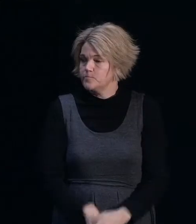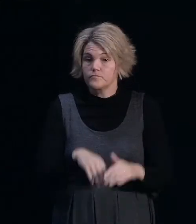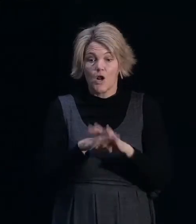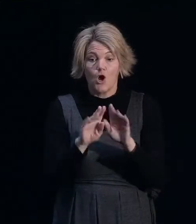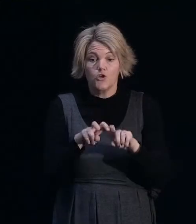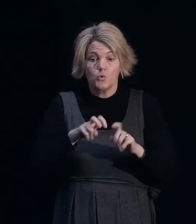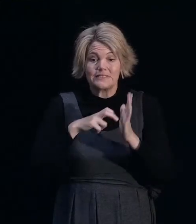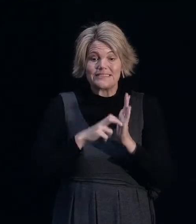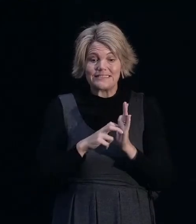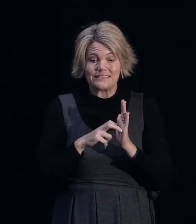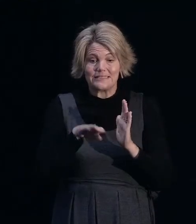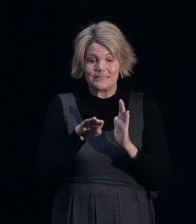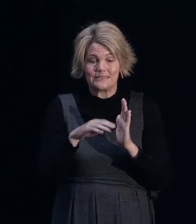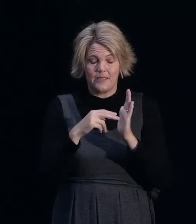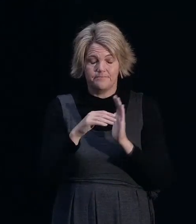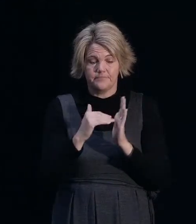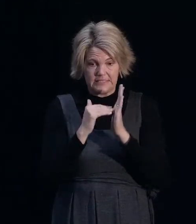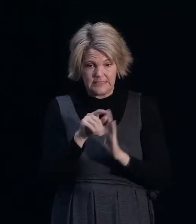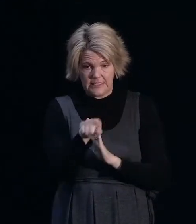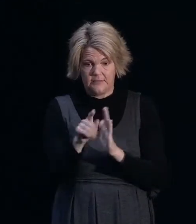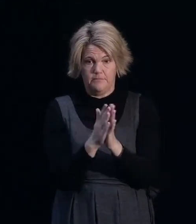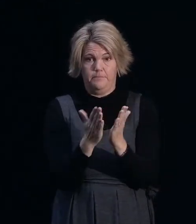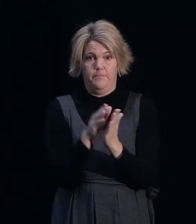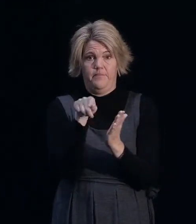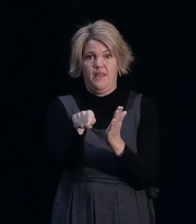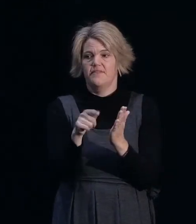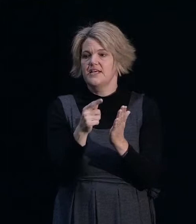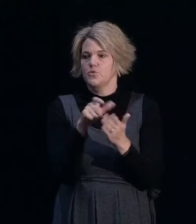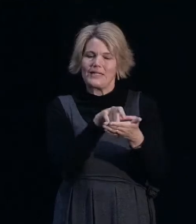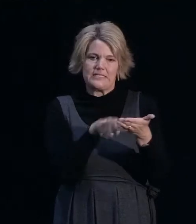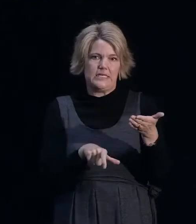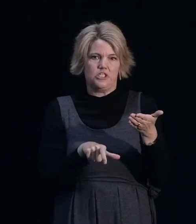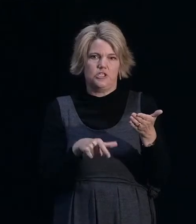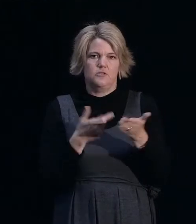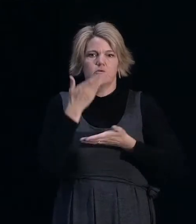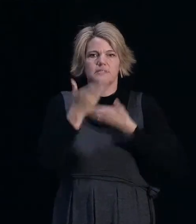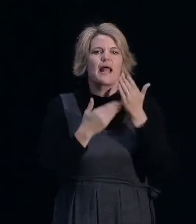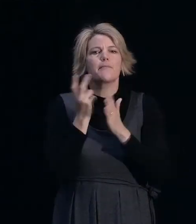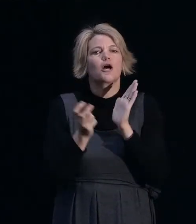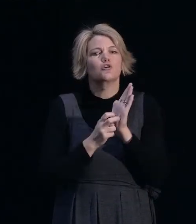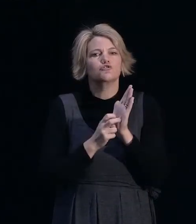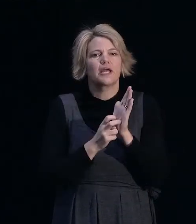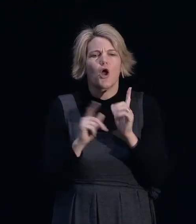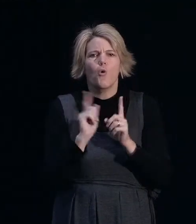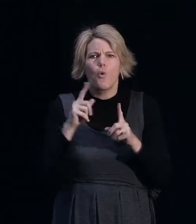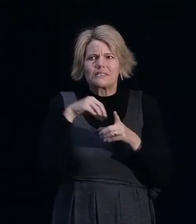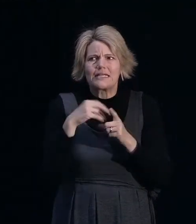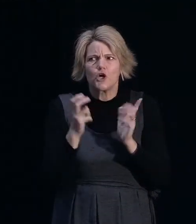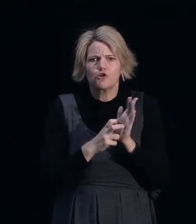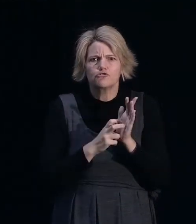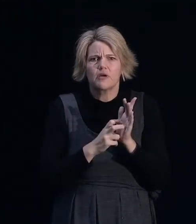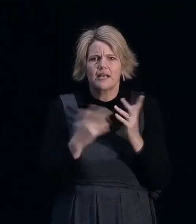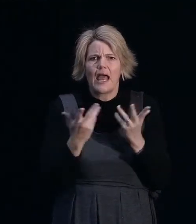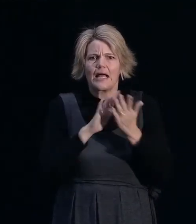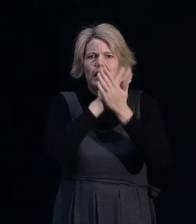spells out, there's a section here on contracts, and it spells out all the sort of ingredients that are in a good contract, and what you should have in terms of a